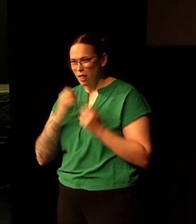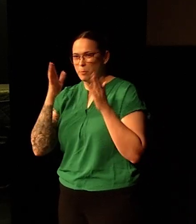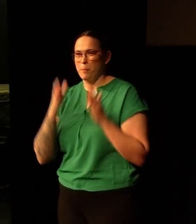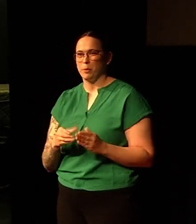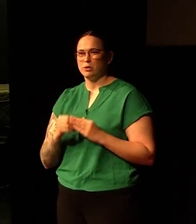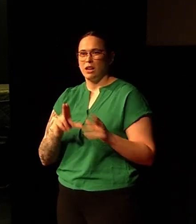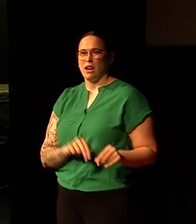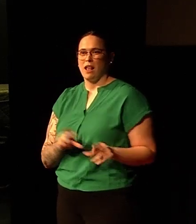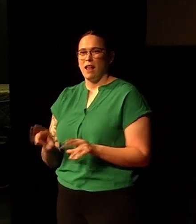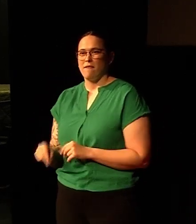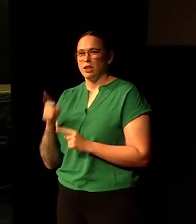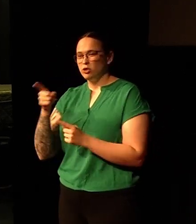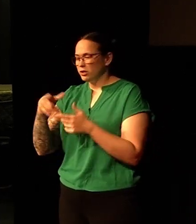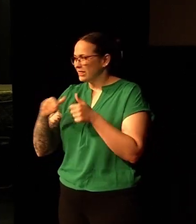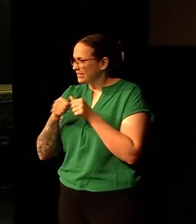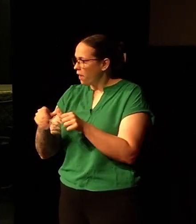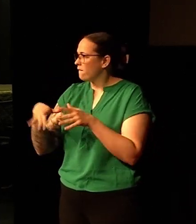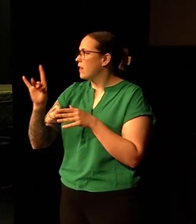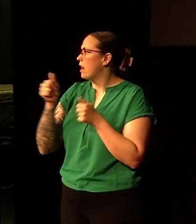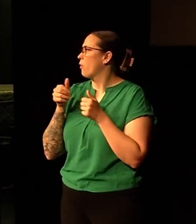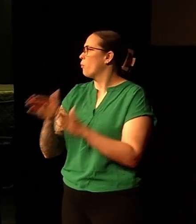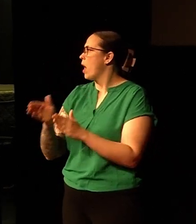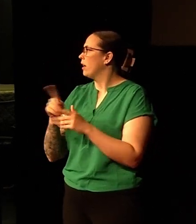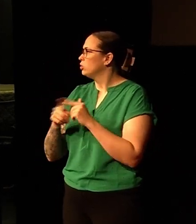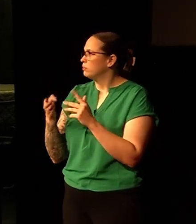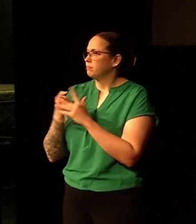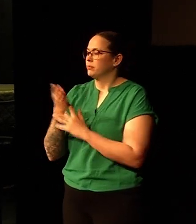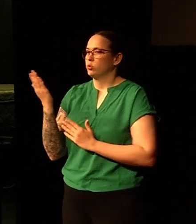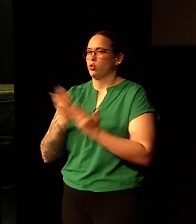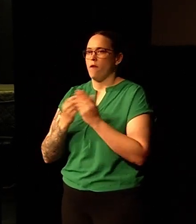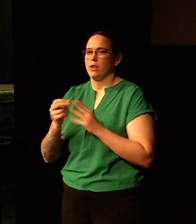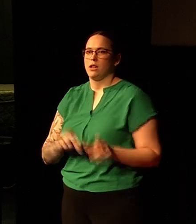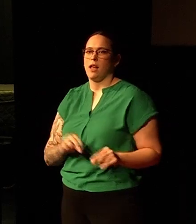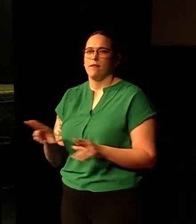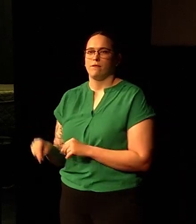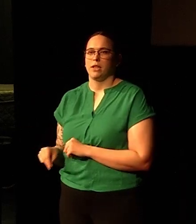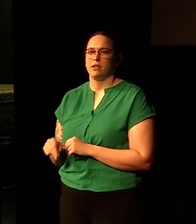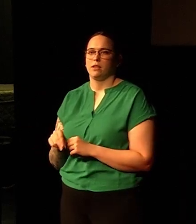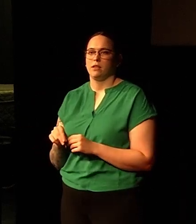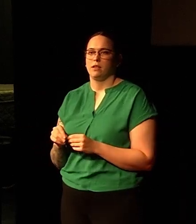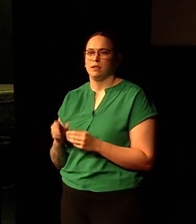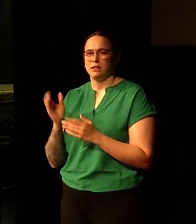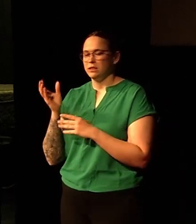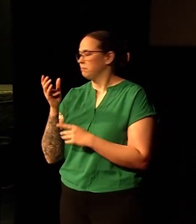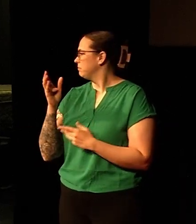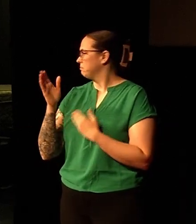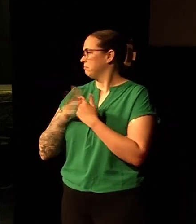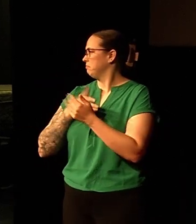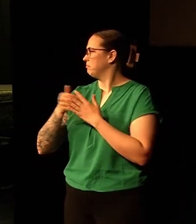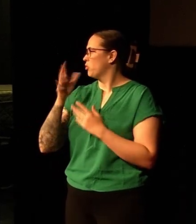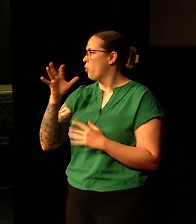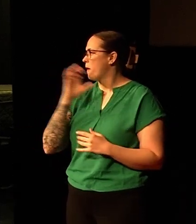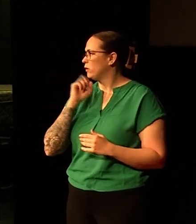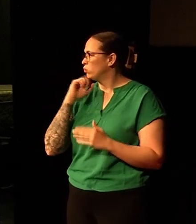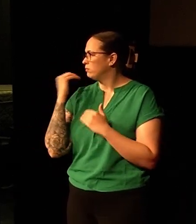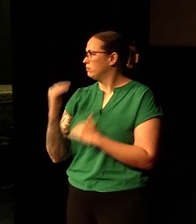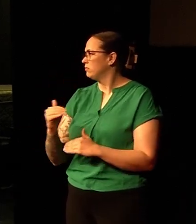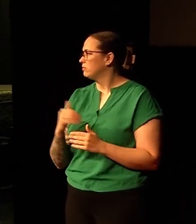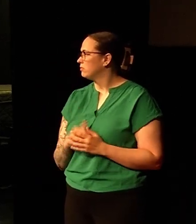valuable member of the U.S. Navy, but she still found a way to serve with purpose. Despite her number. Despite her